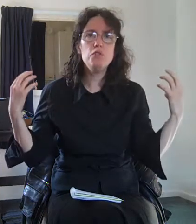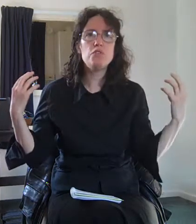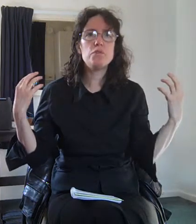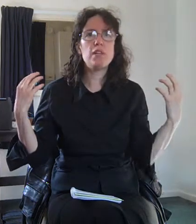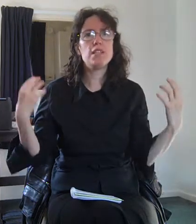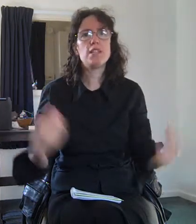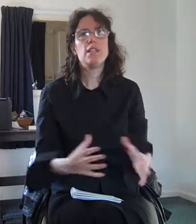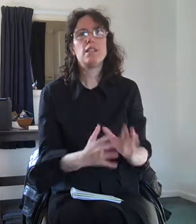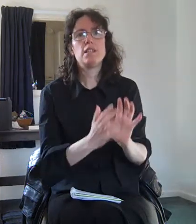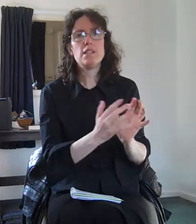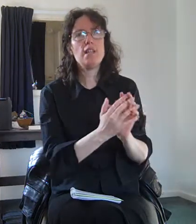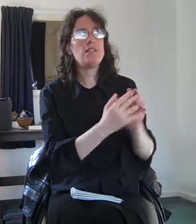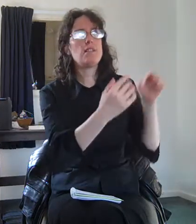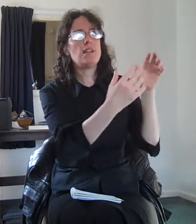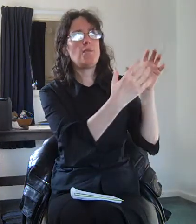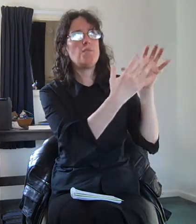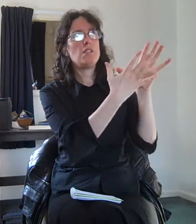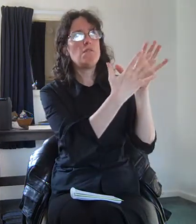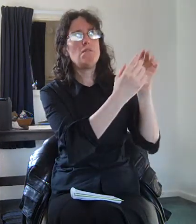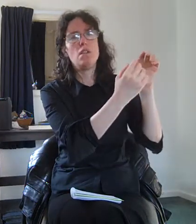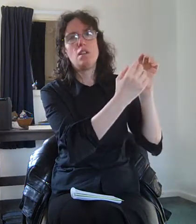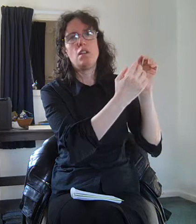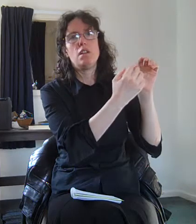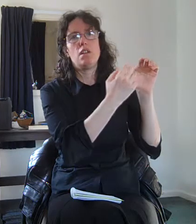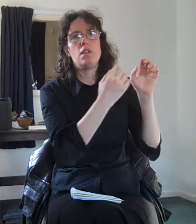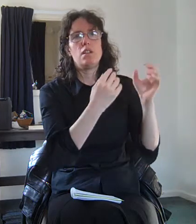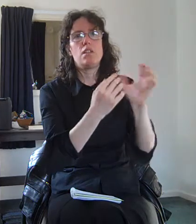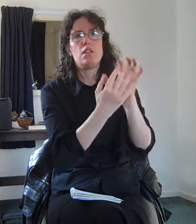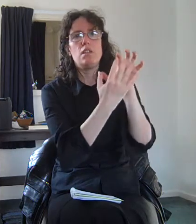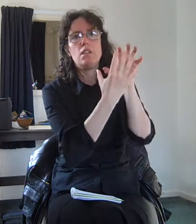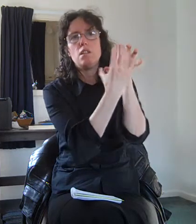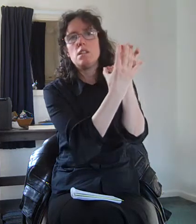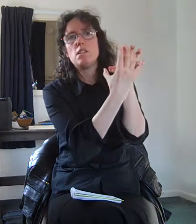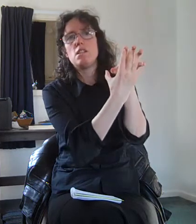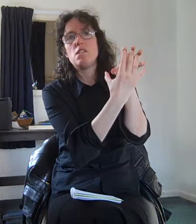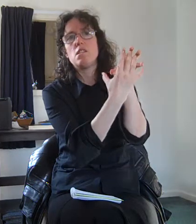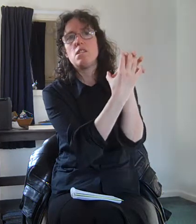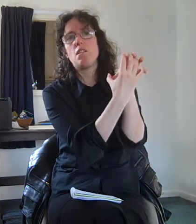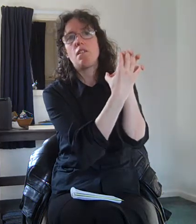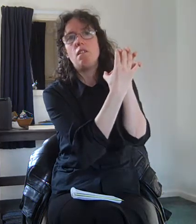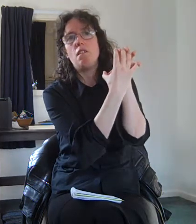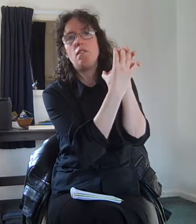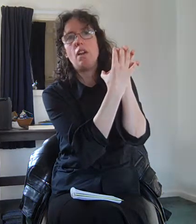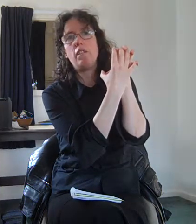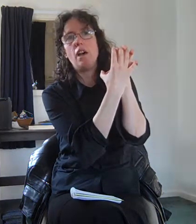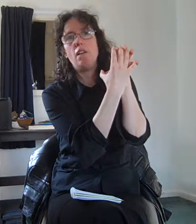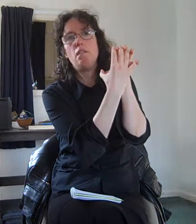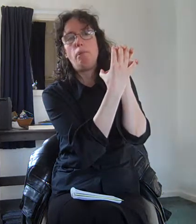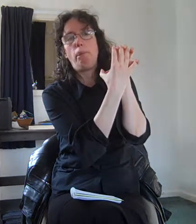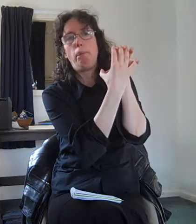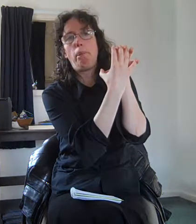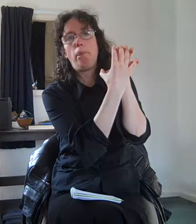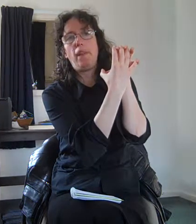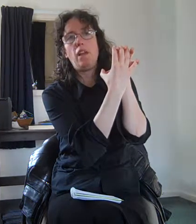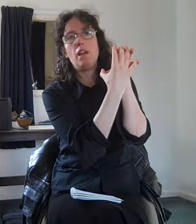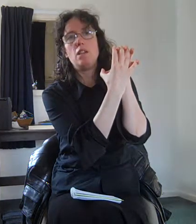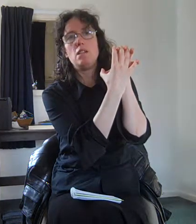move for a bit it's exactly the same so the eyes are stuck like that and